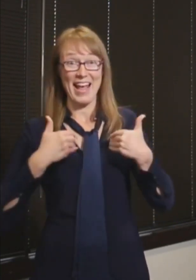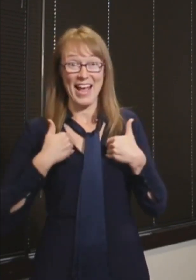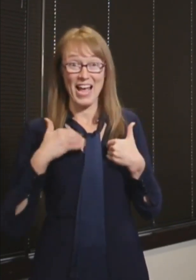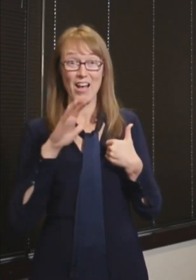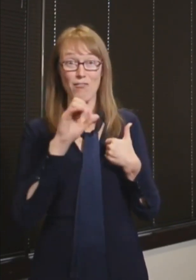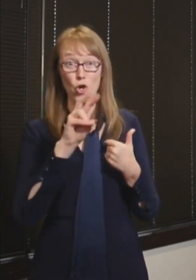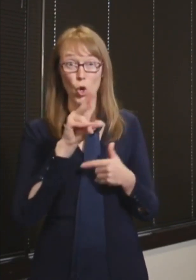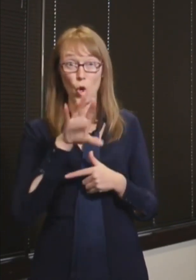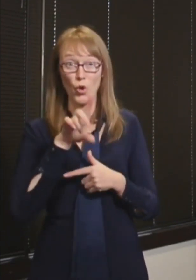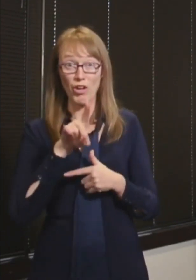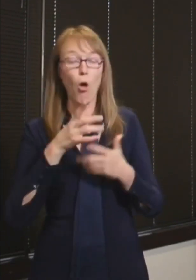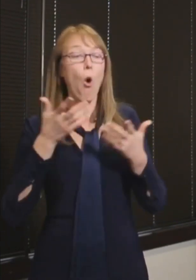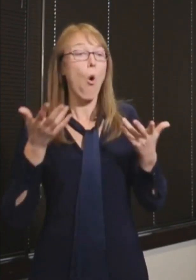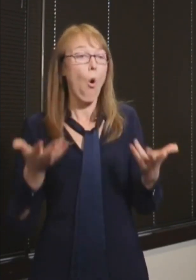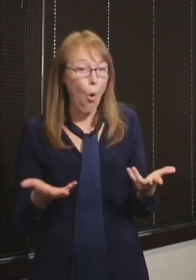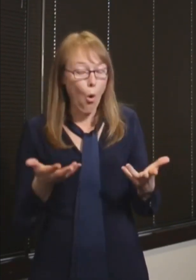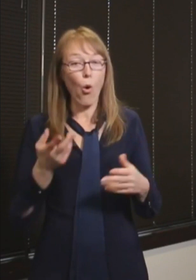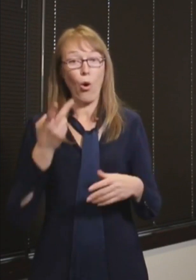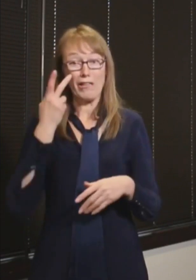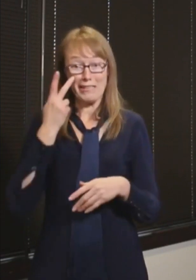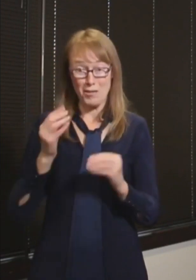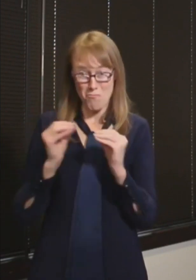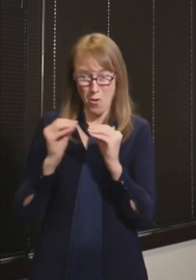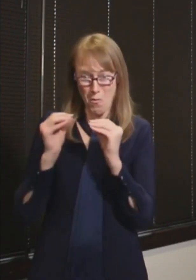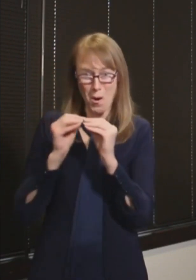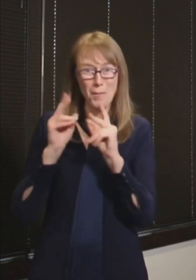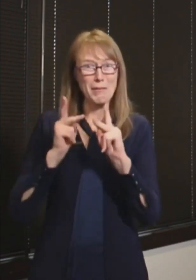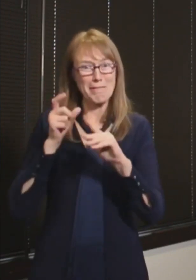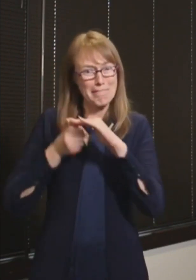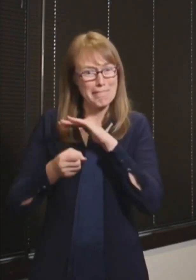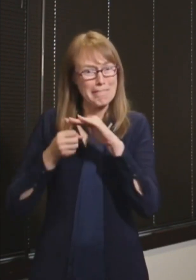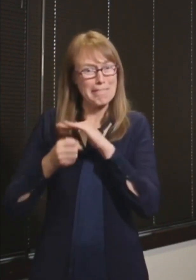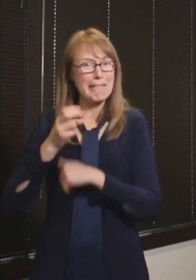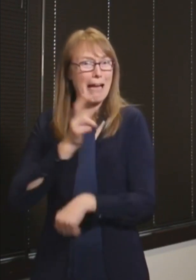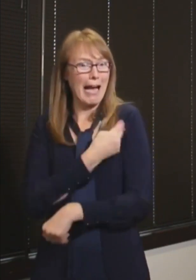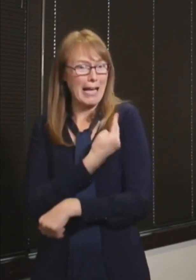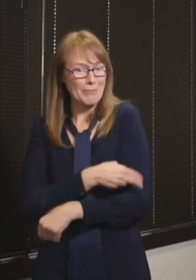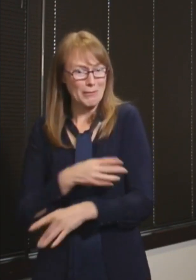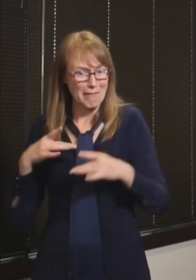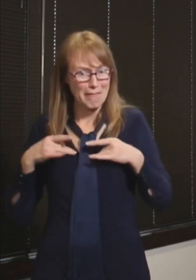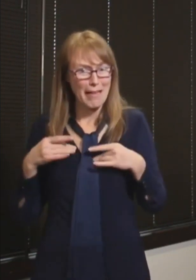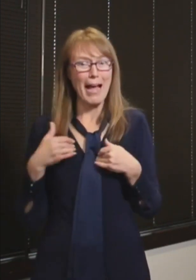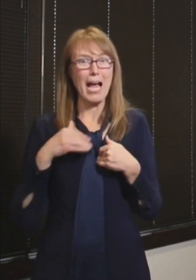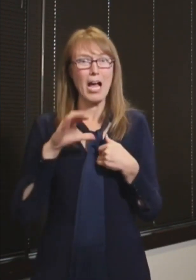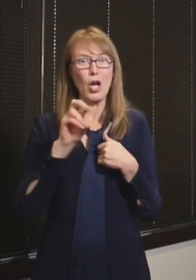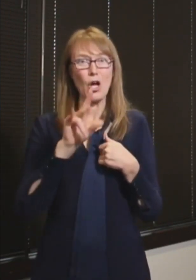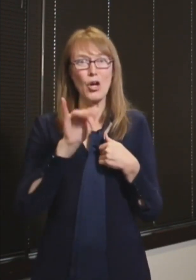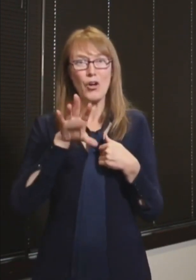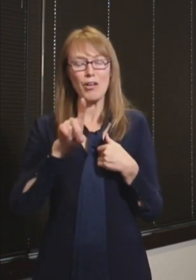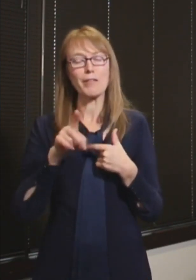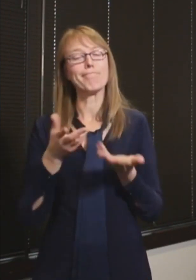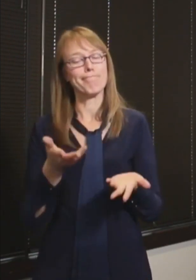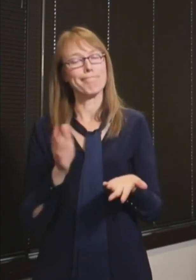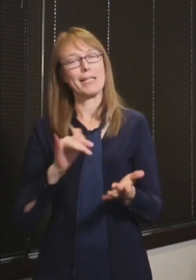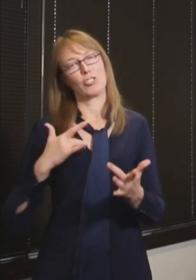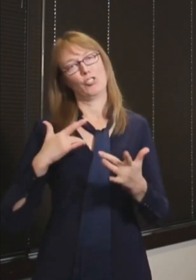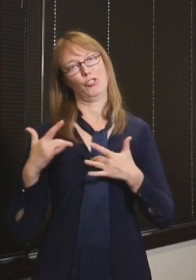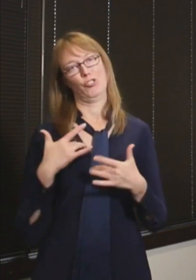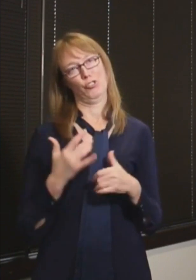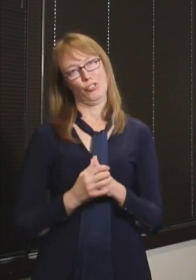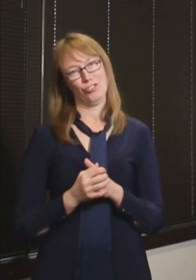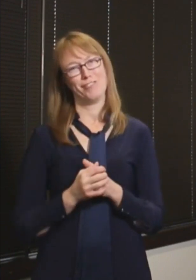we go from here is a difficult question to answer. As we've said before, hospitalizations are